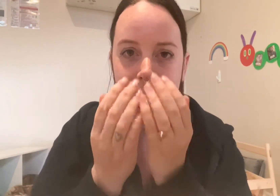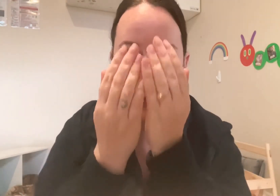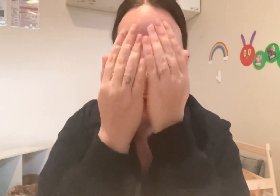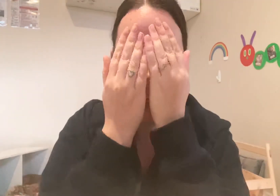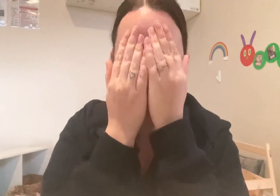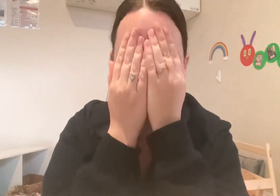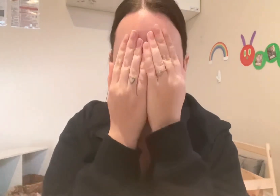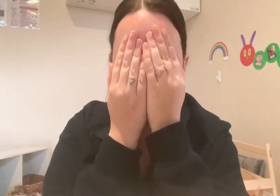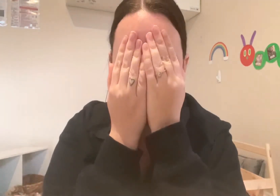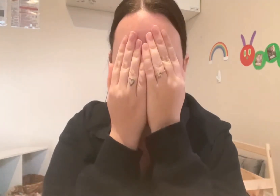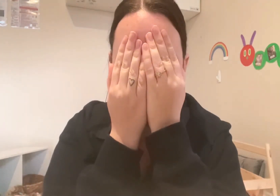and hide.